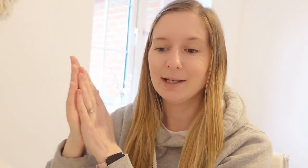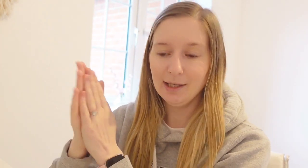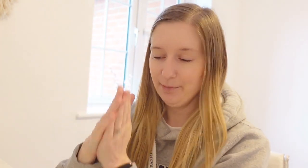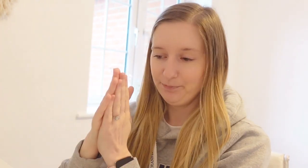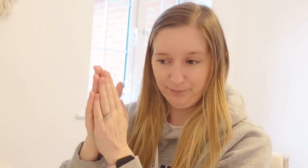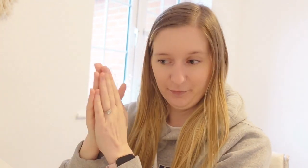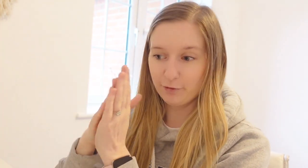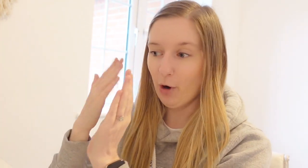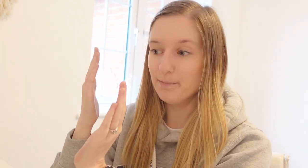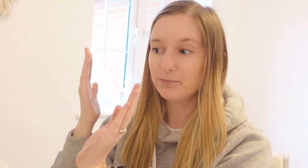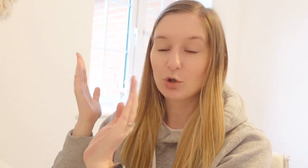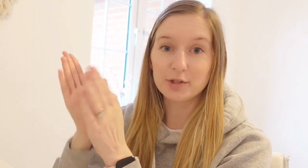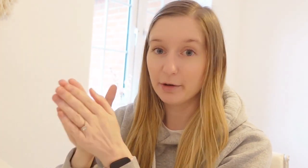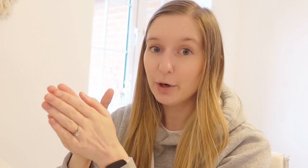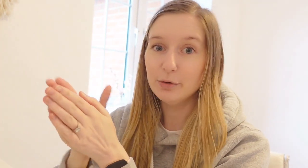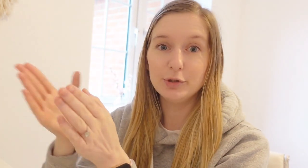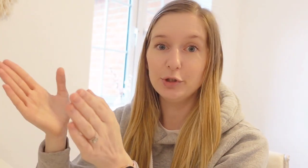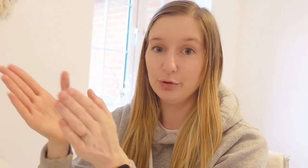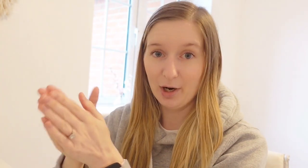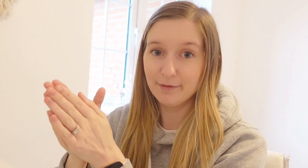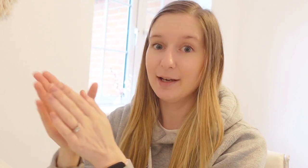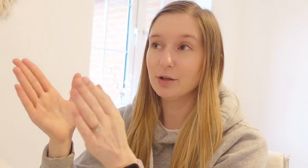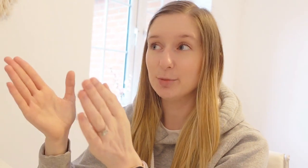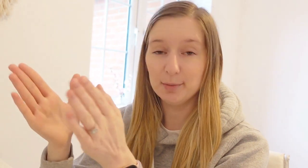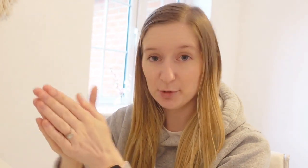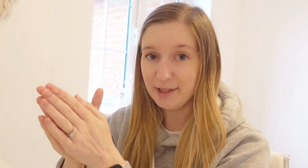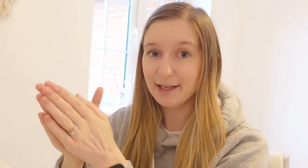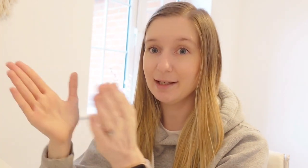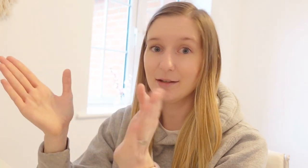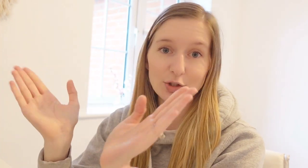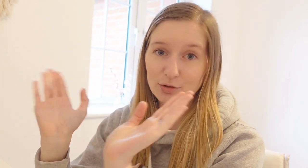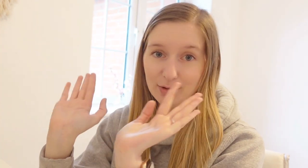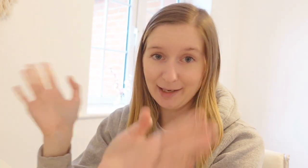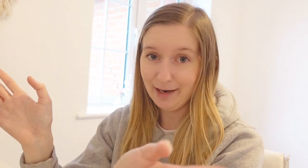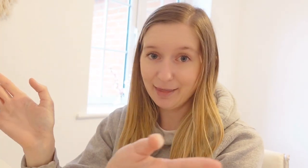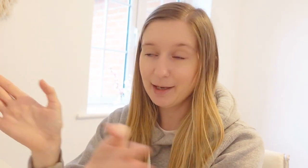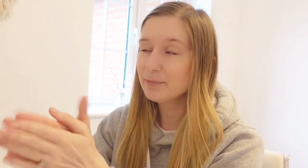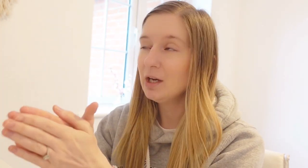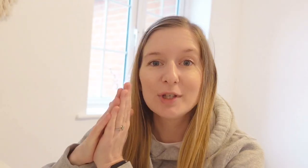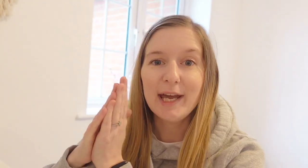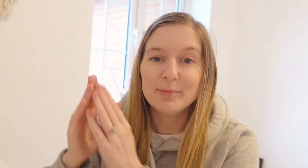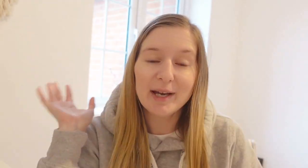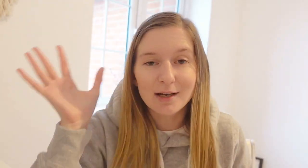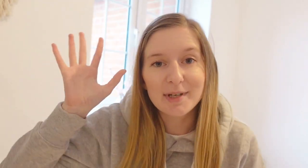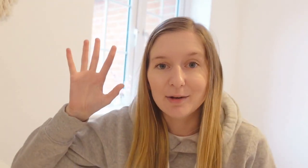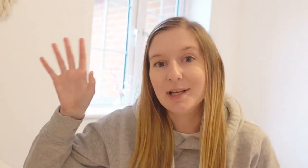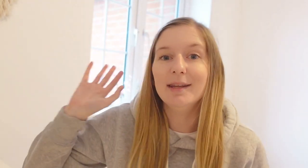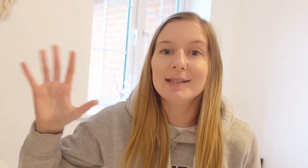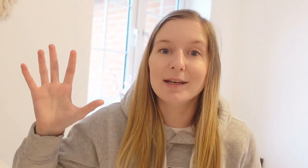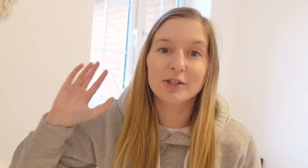from crossing a road to driving to people speaking to like anything. Cross aid picks up sound in this ear that